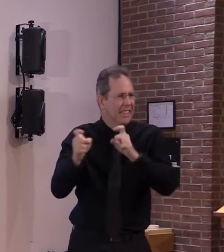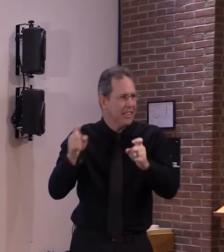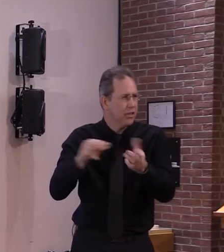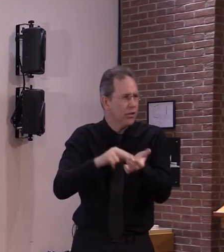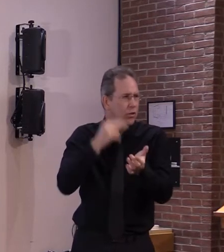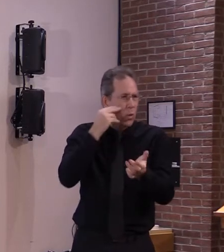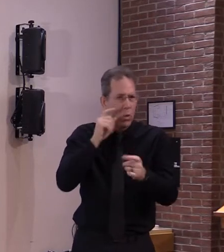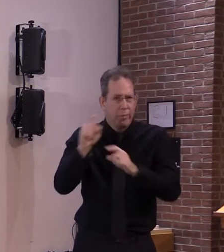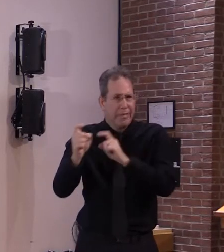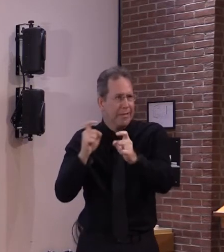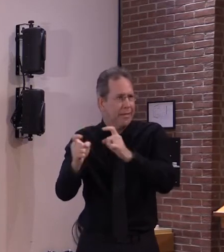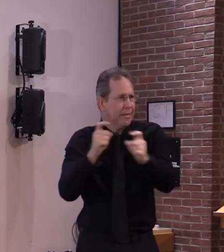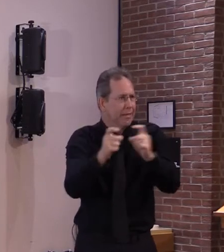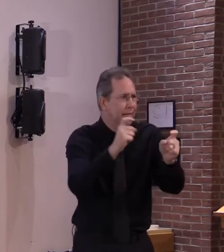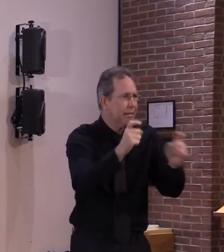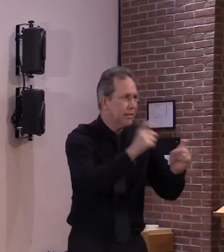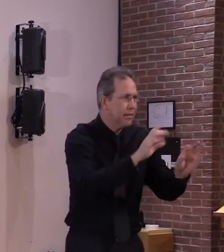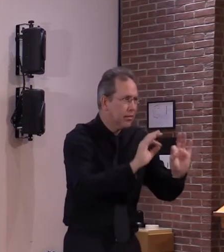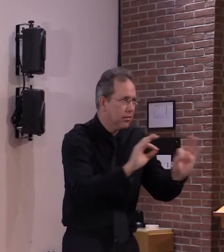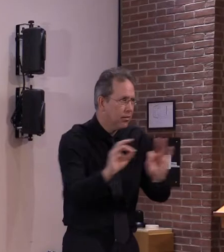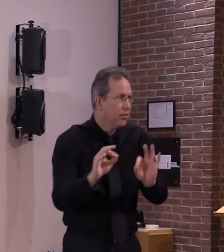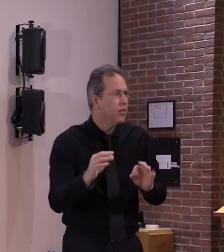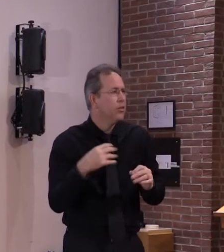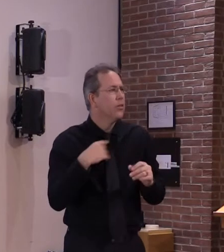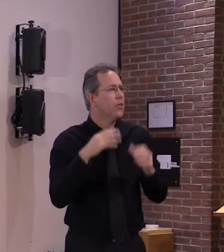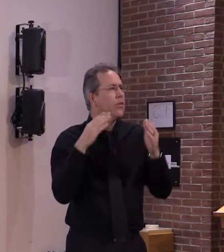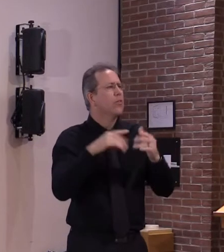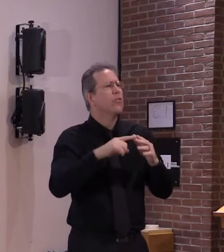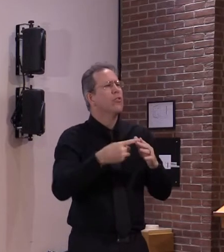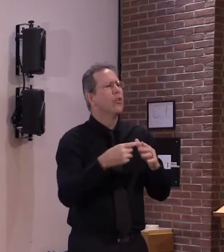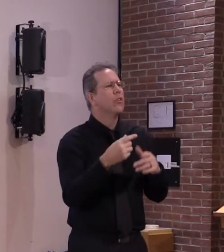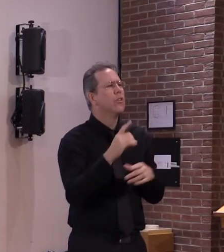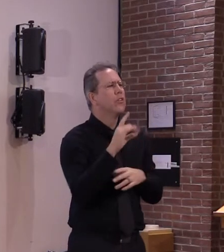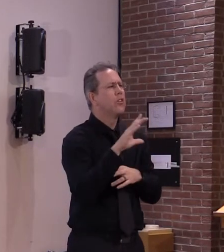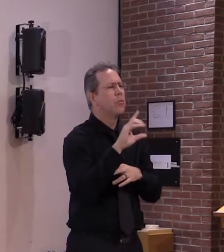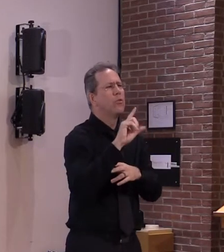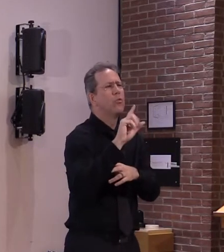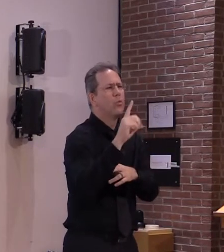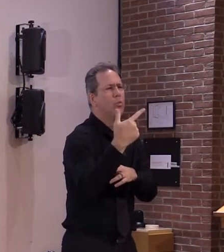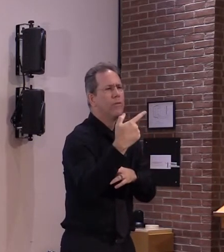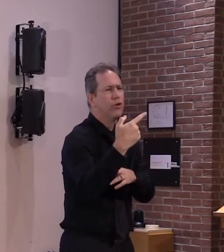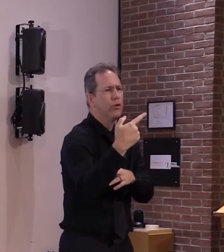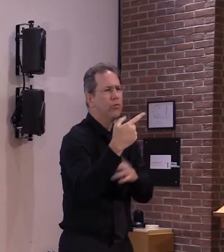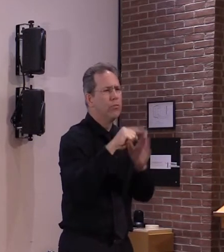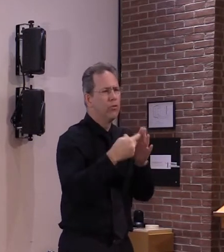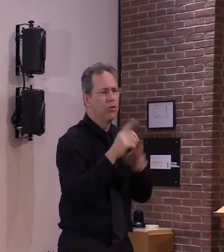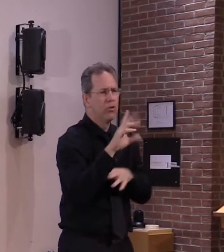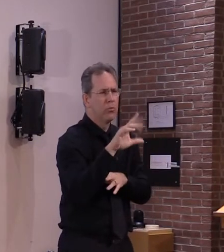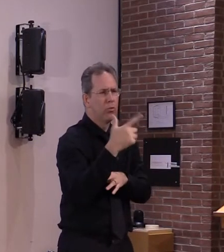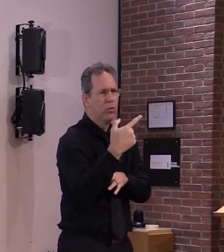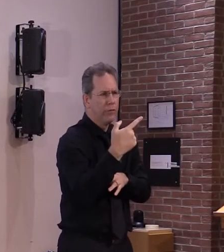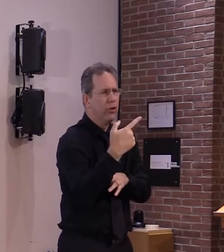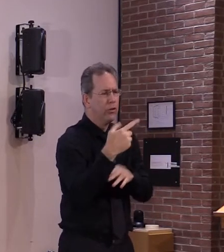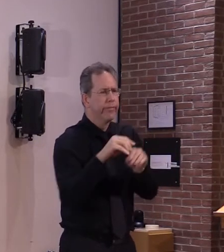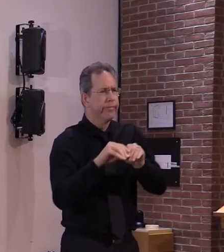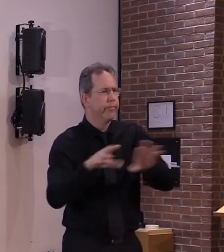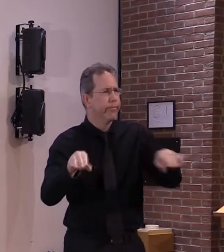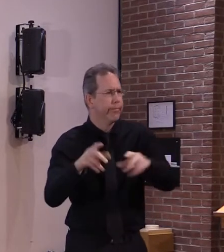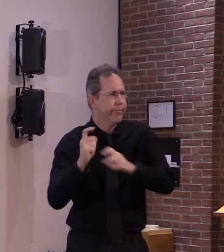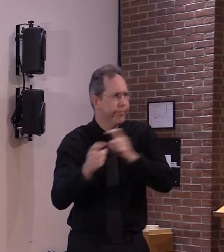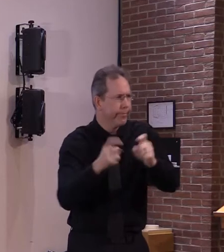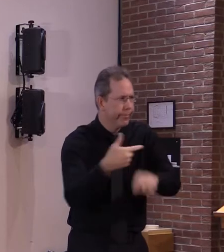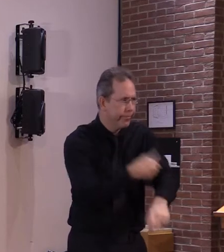21st making vermont one of the earliest states to become operational within the federal government